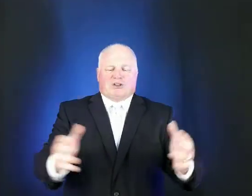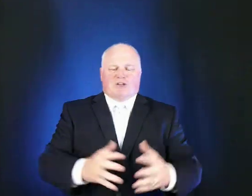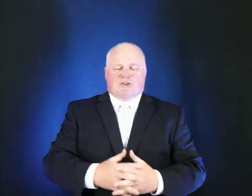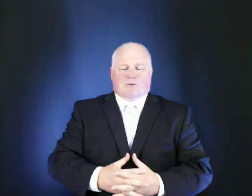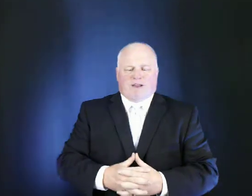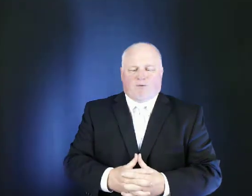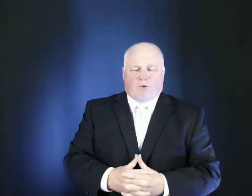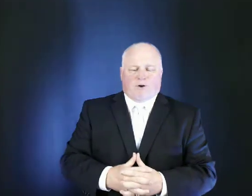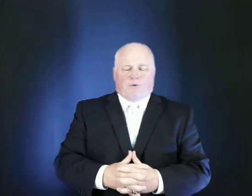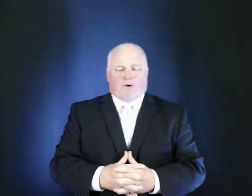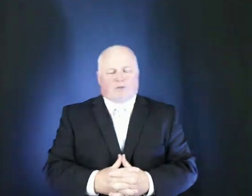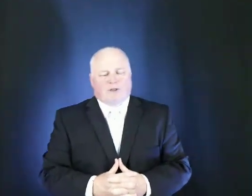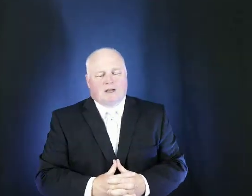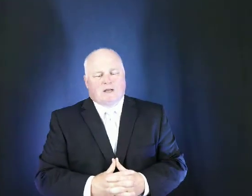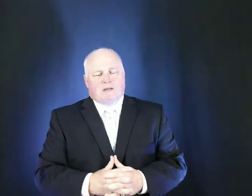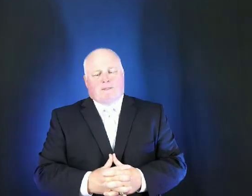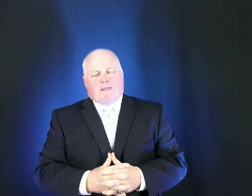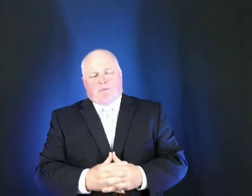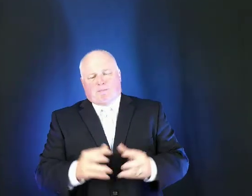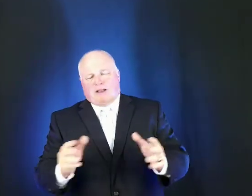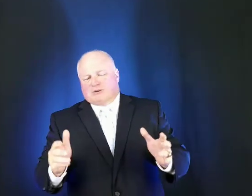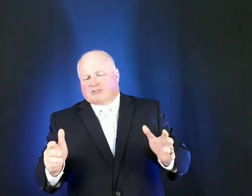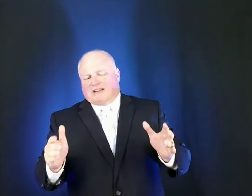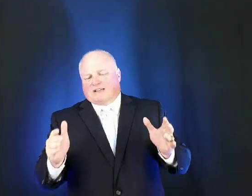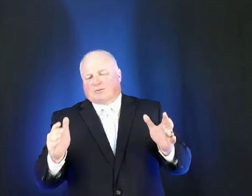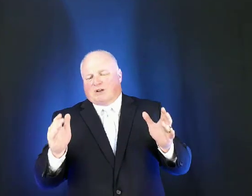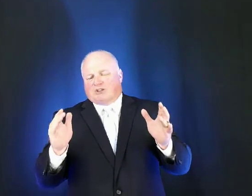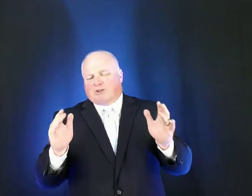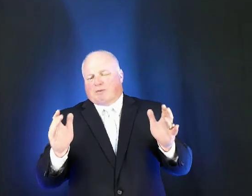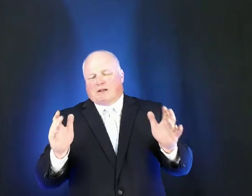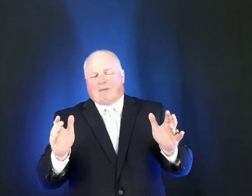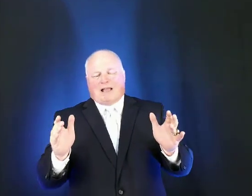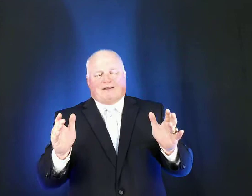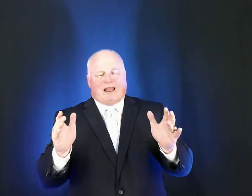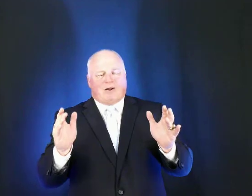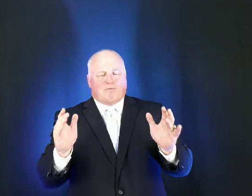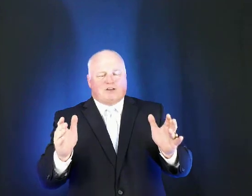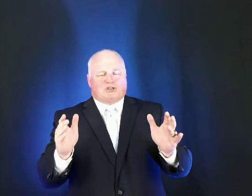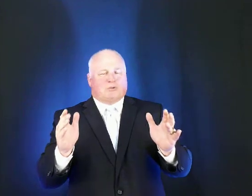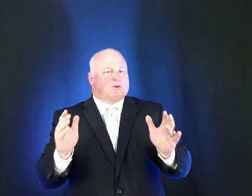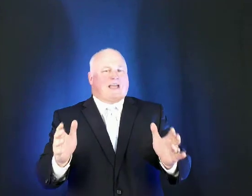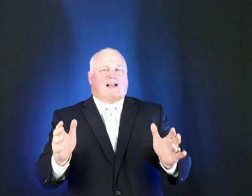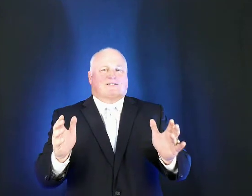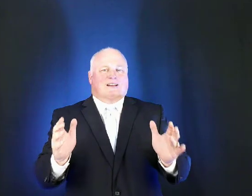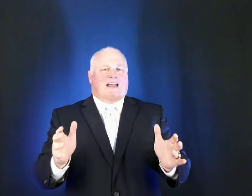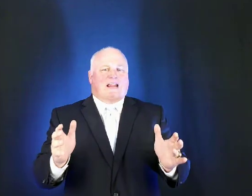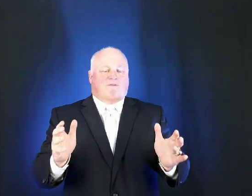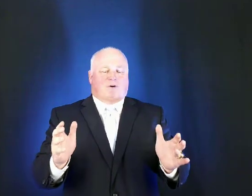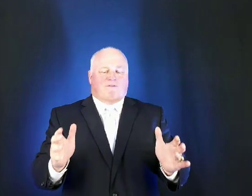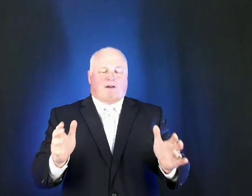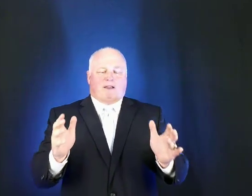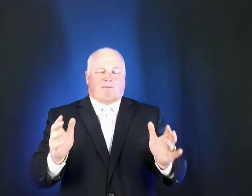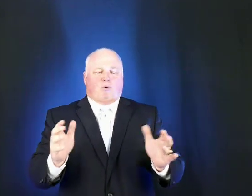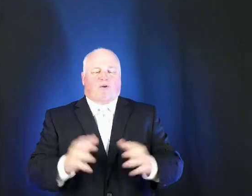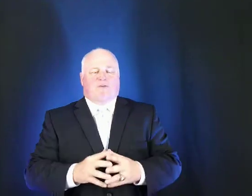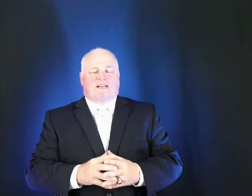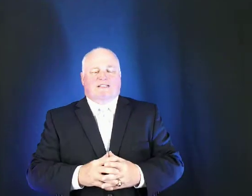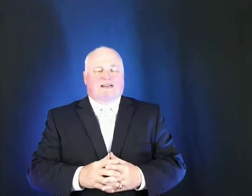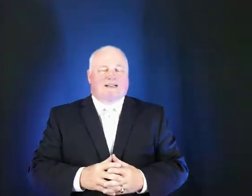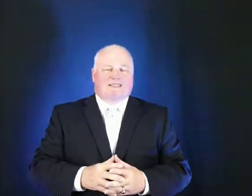news with everyone on earth but peter says we should be about our mission without delay for a very important reason and it's